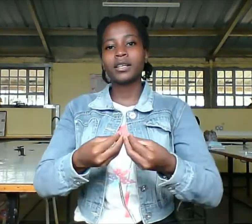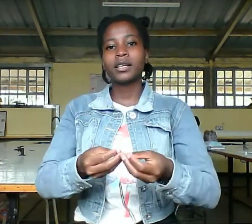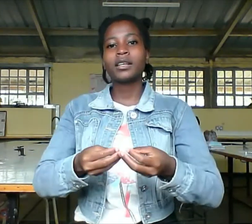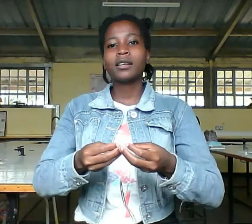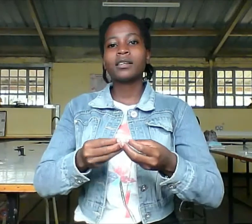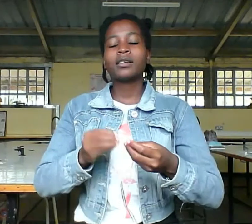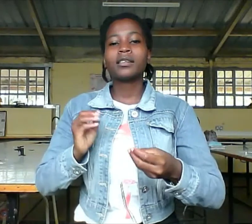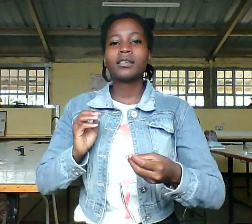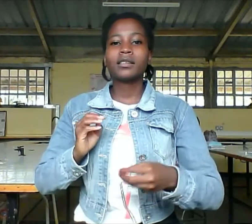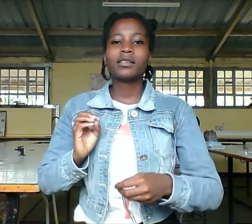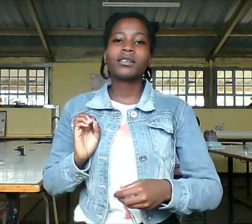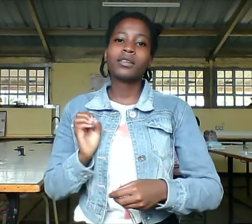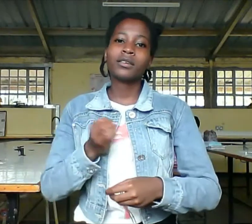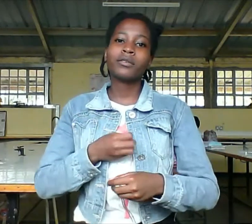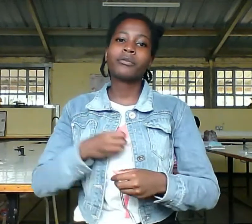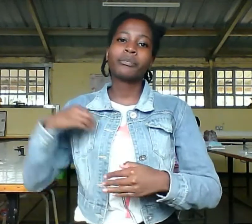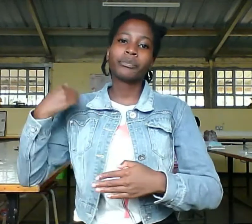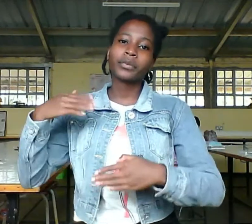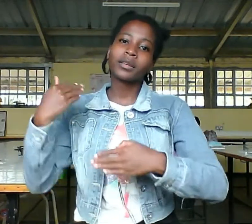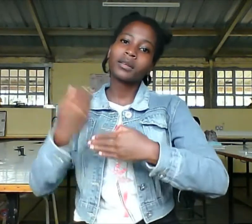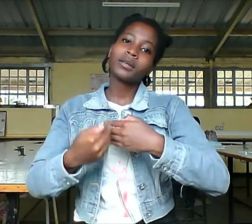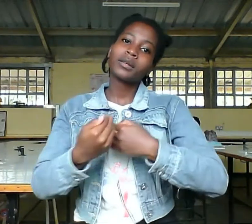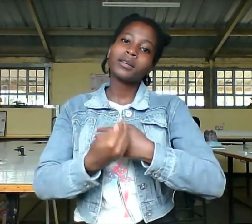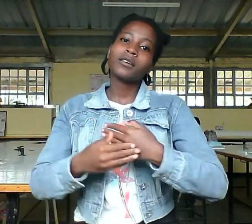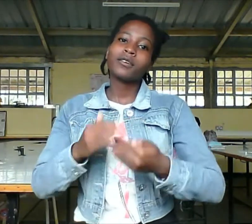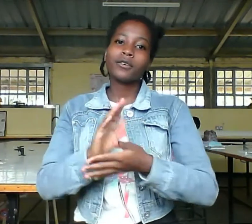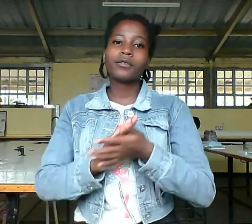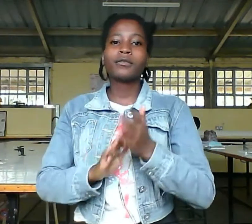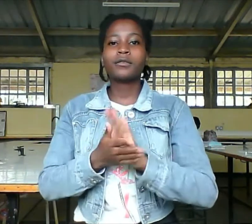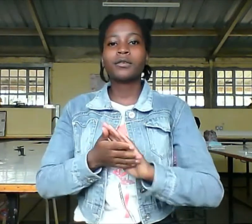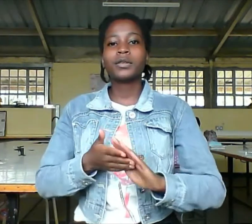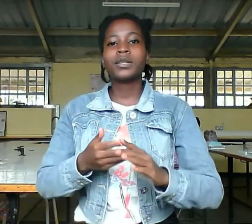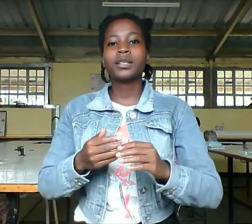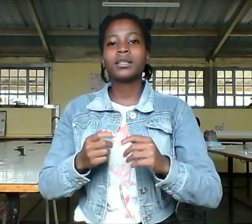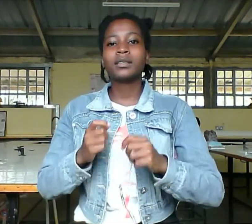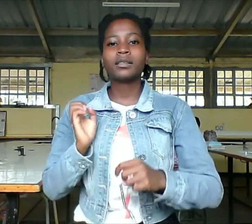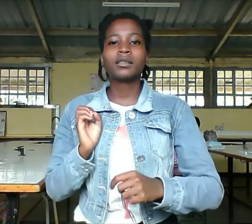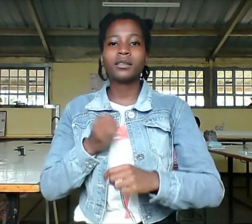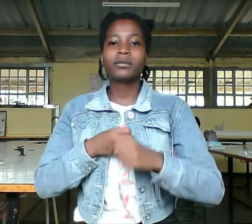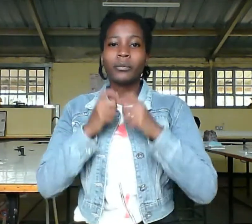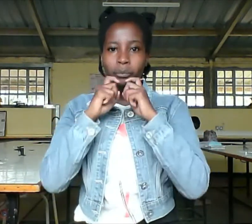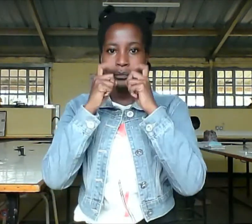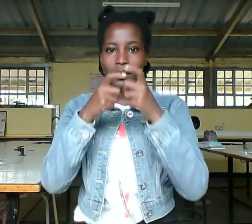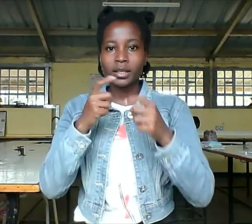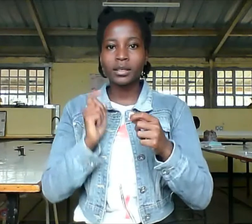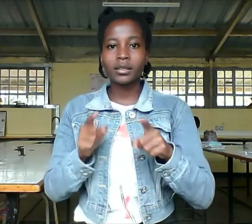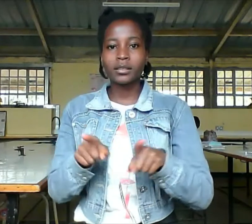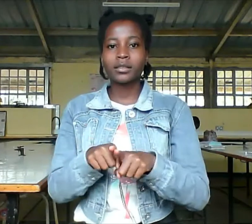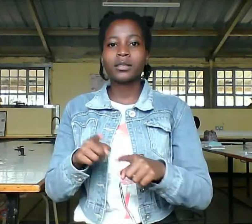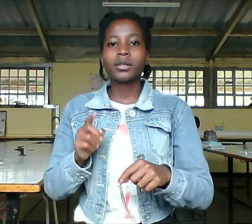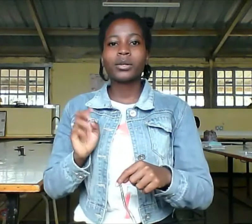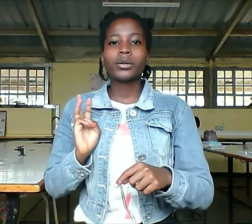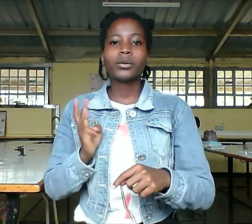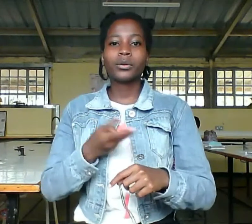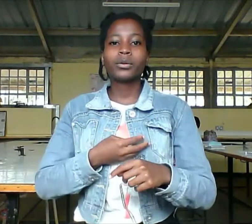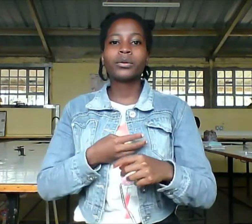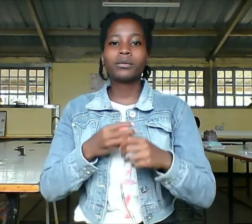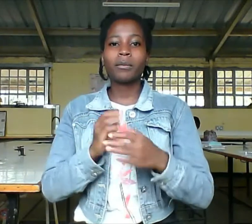daily bread we forgive us our trespasses as we forgive those who sins against